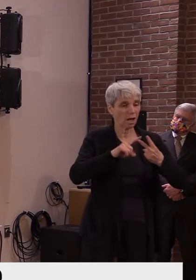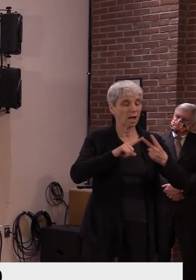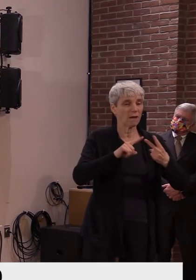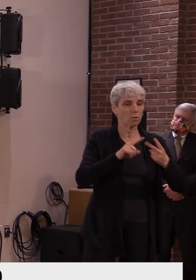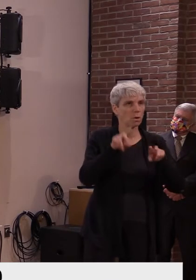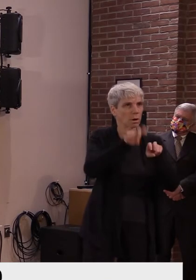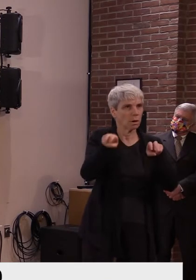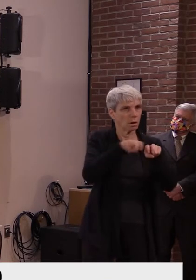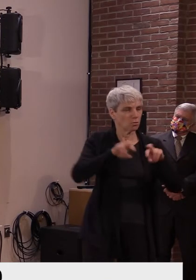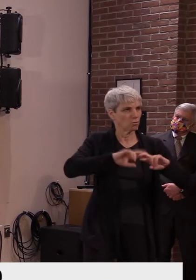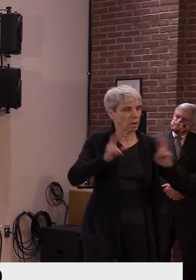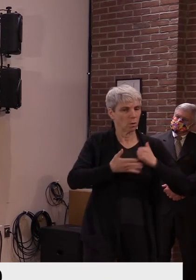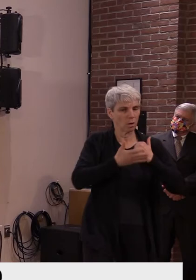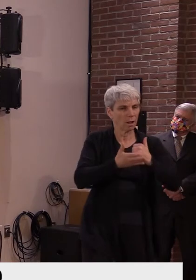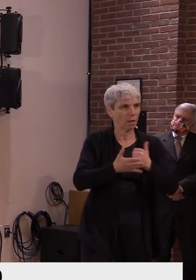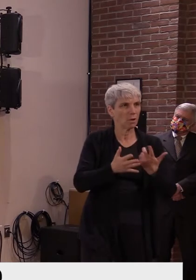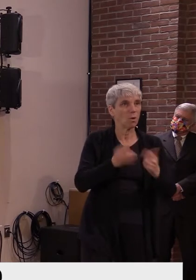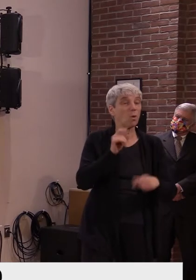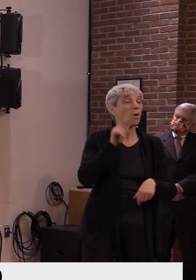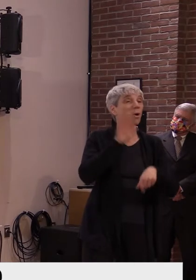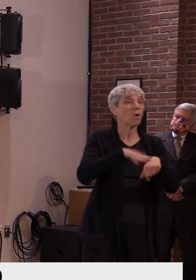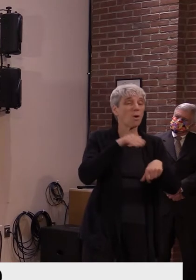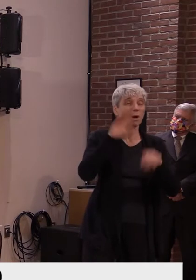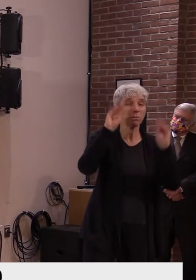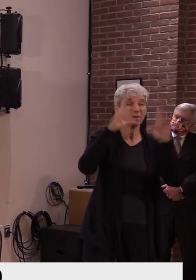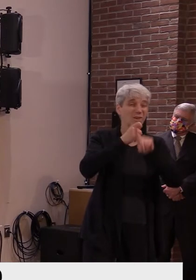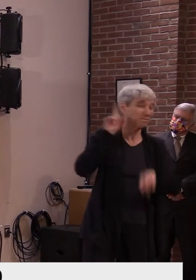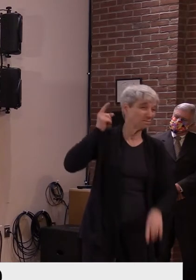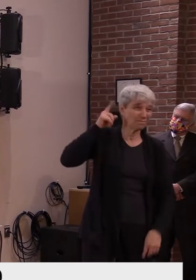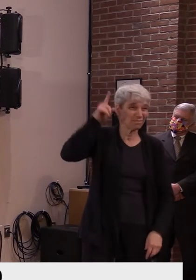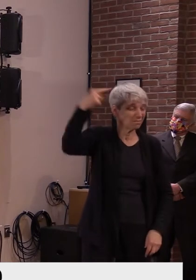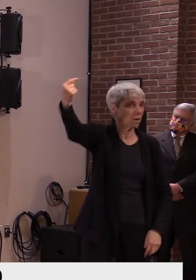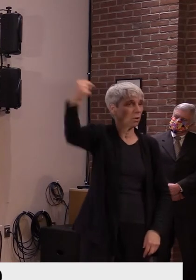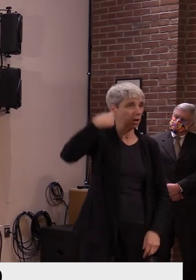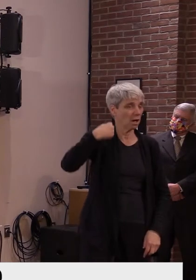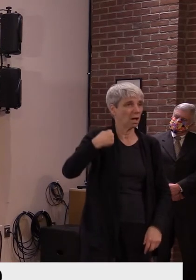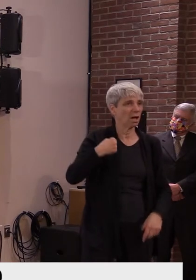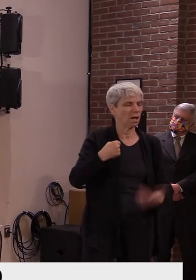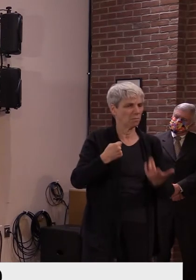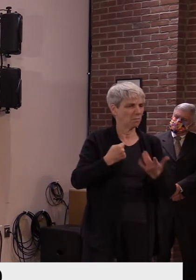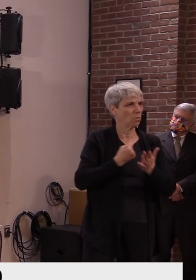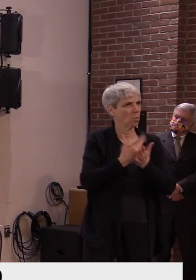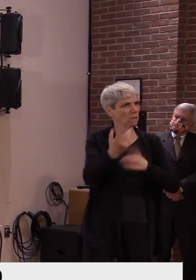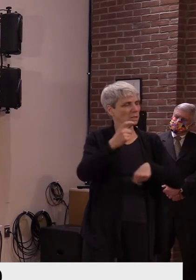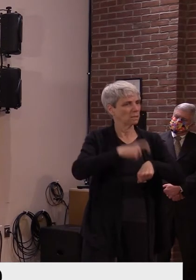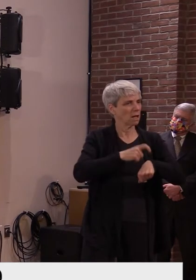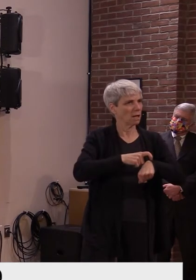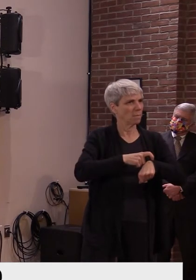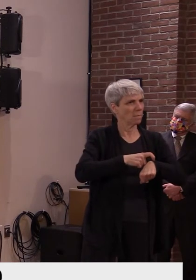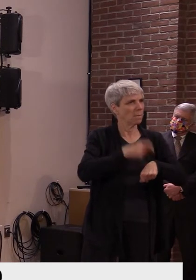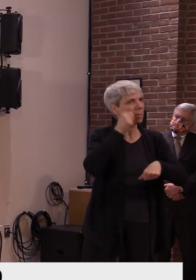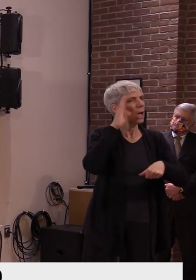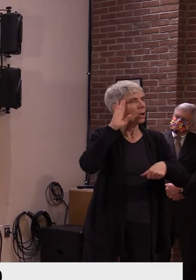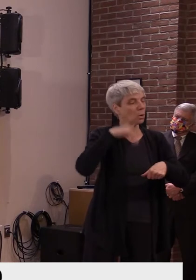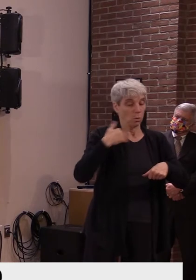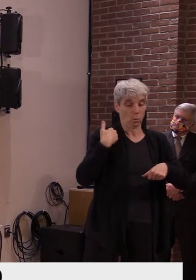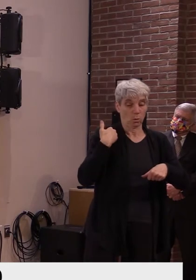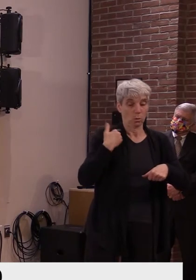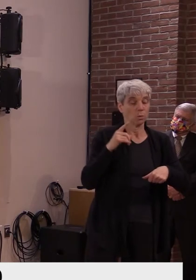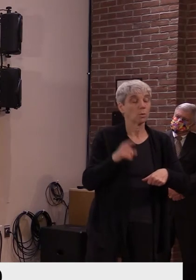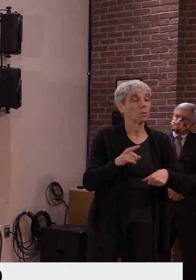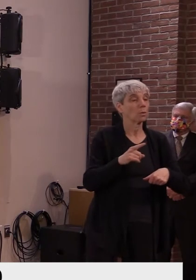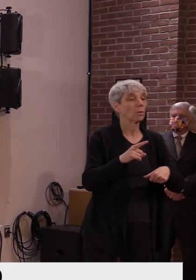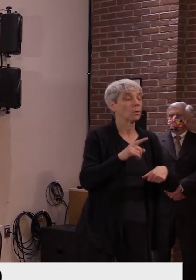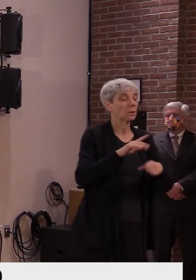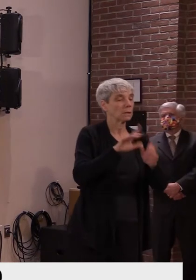far their way. I know early on in pandemic, the state changed some of their policies to, uh, hopefully